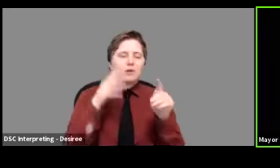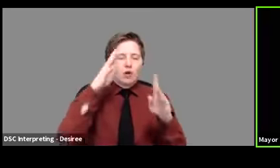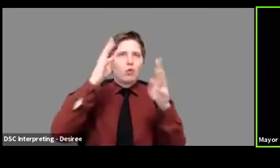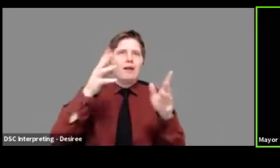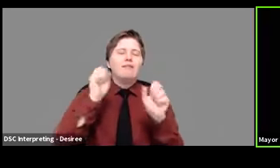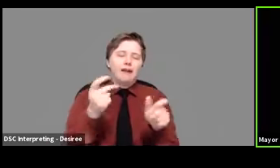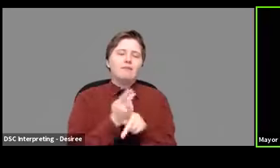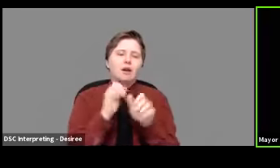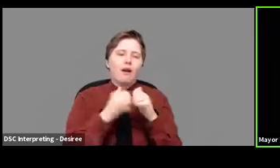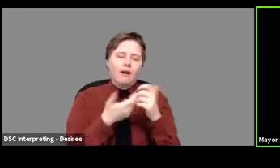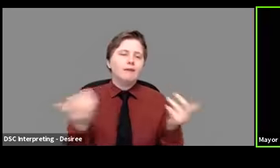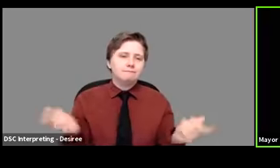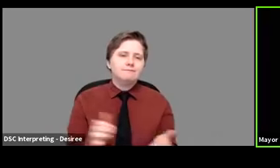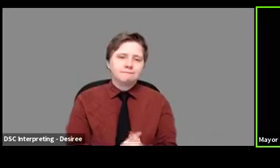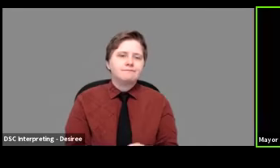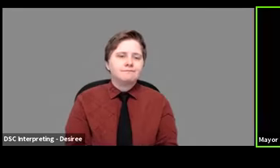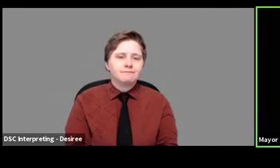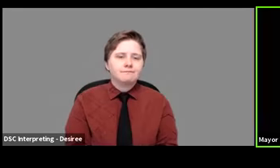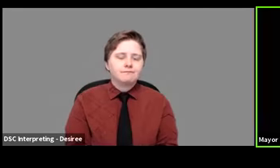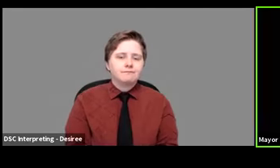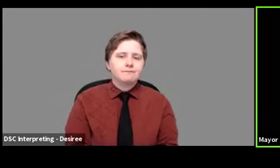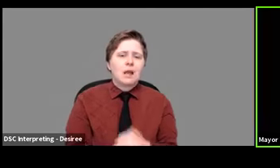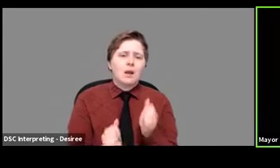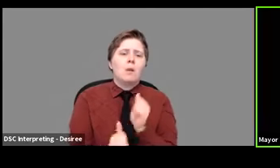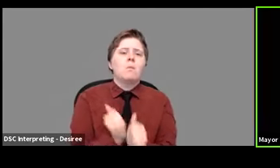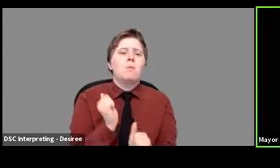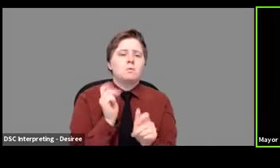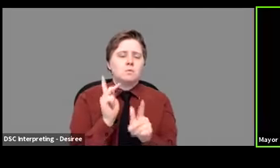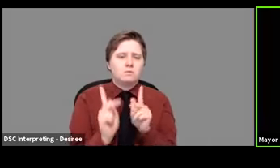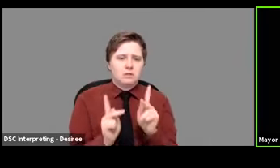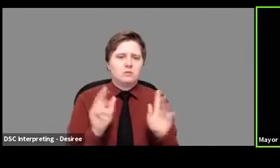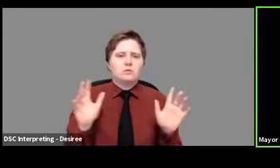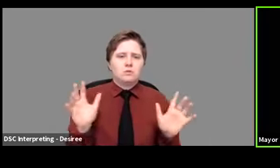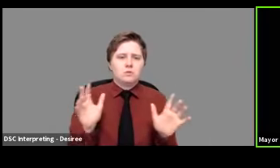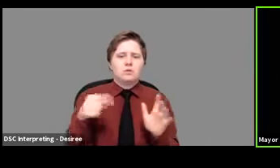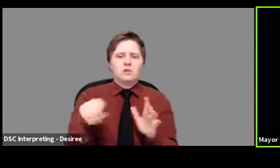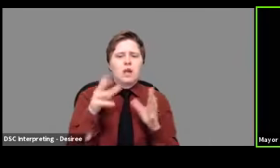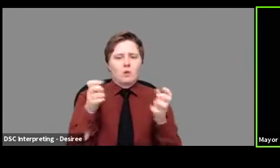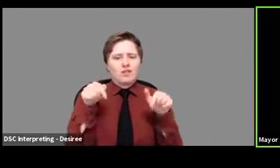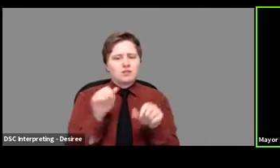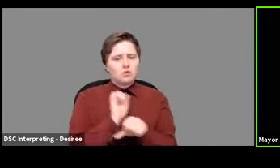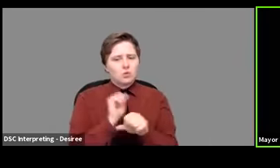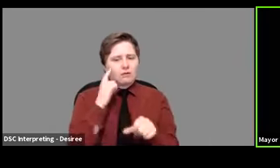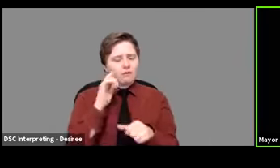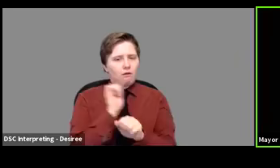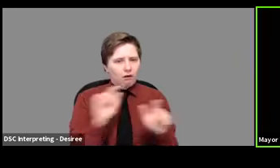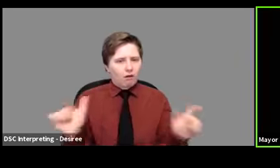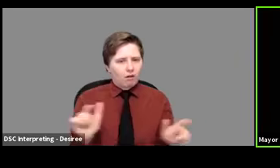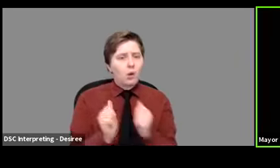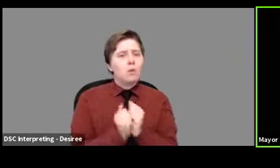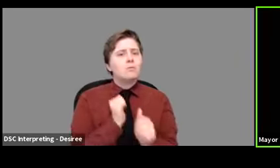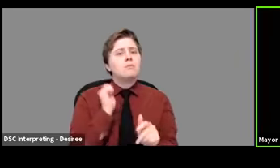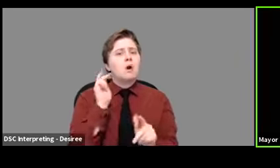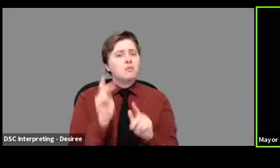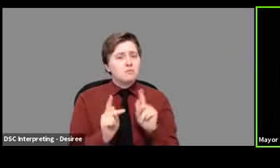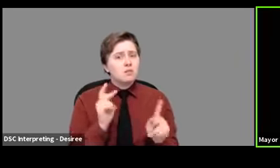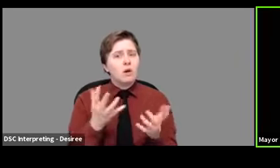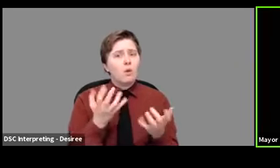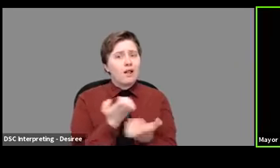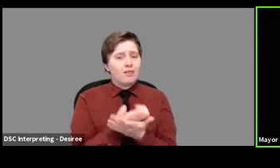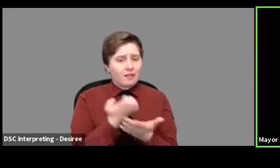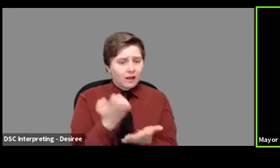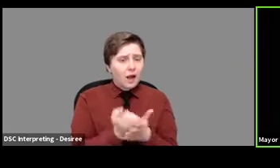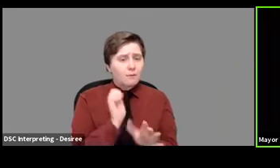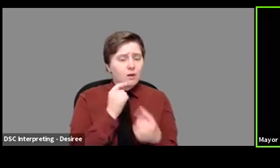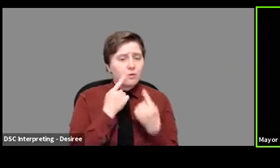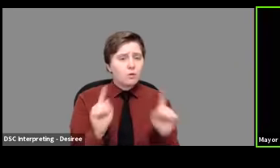they can figure out how to do it. But most people, uh, want this to work for all of us. Most people want the economy to